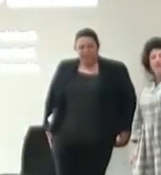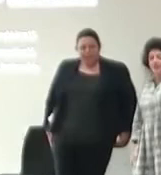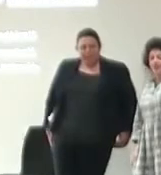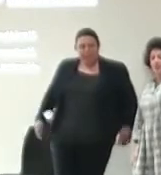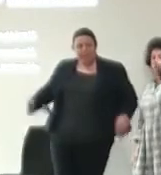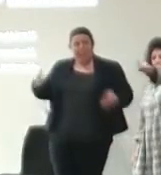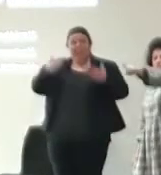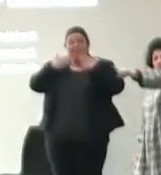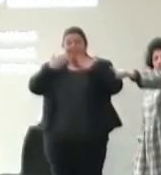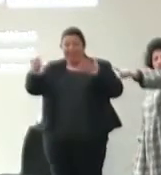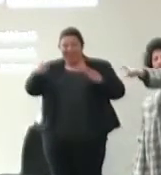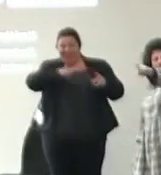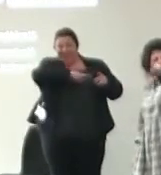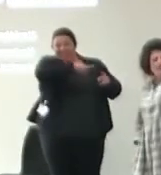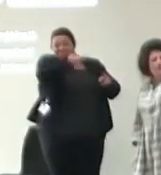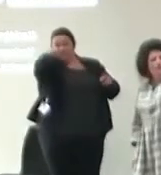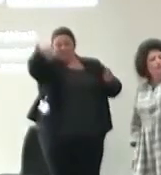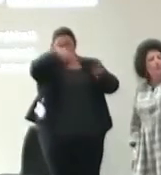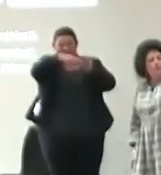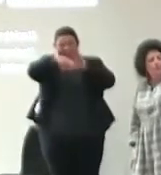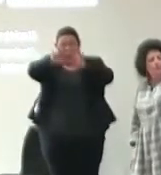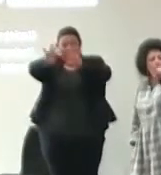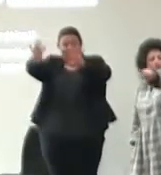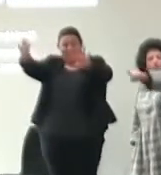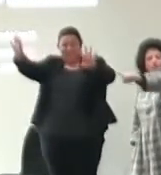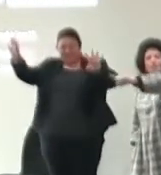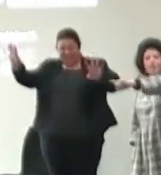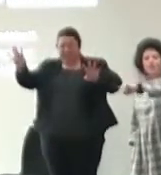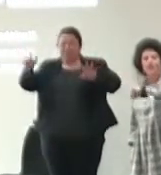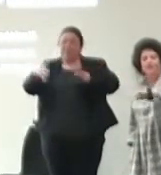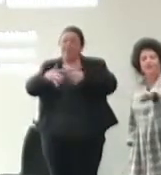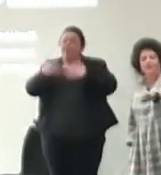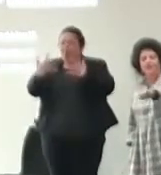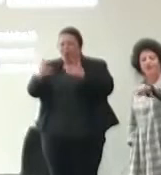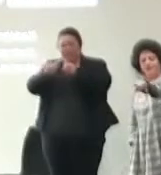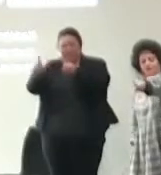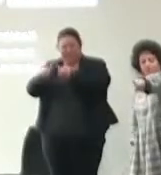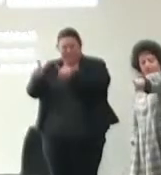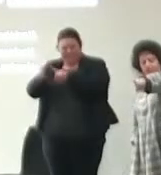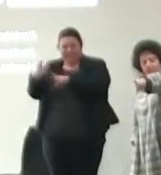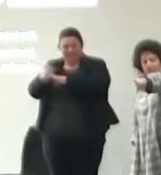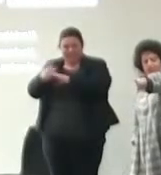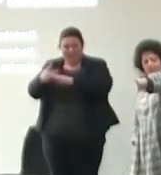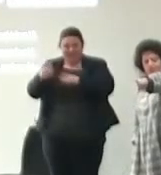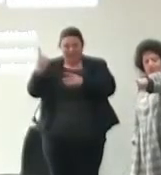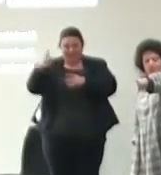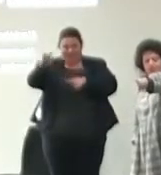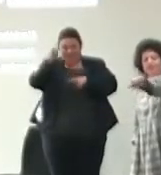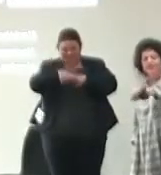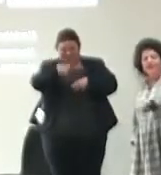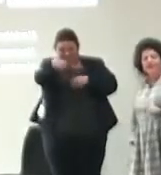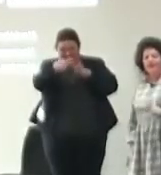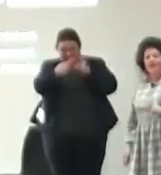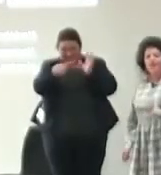and we have to thank all of the people that are standing at the back of the room who've done a huge variety of things including the one that's sitting down which is